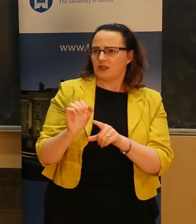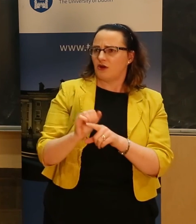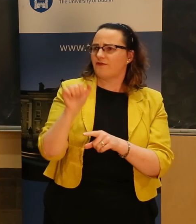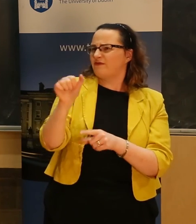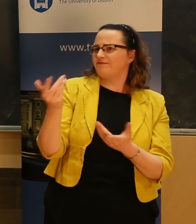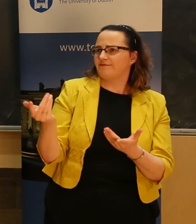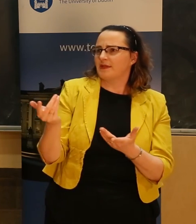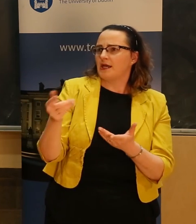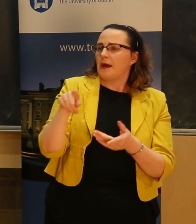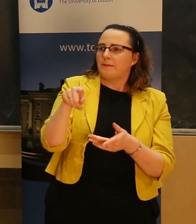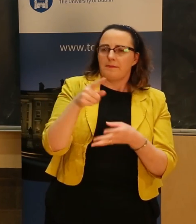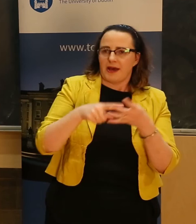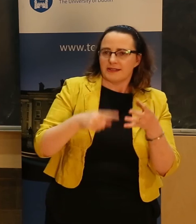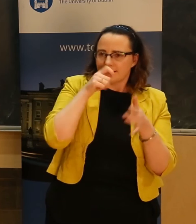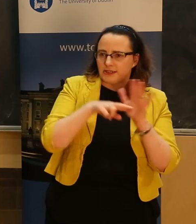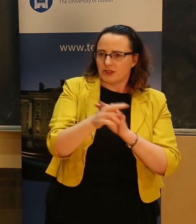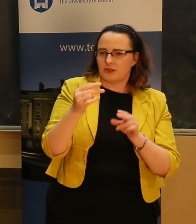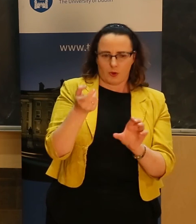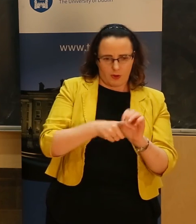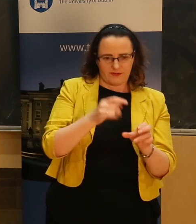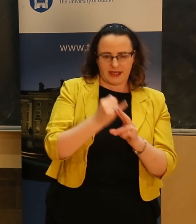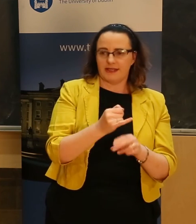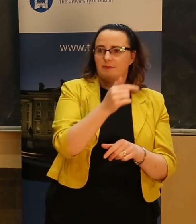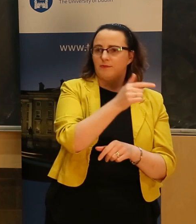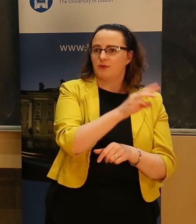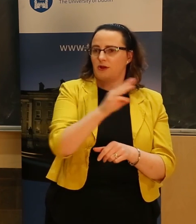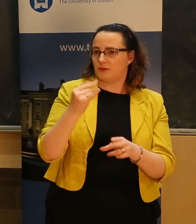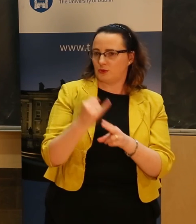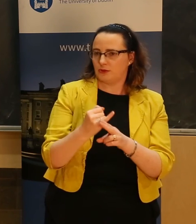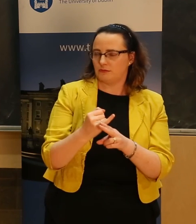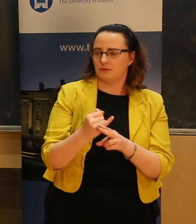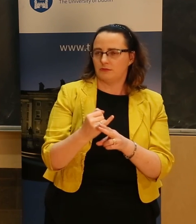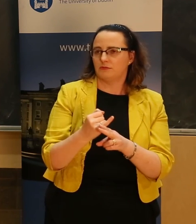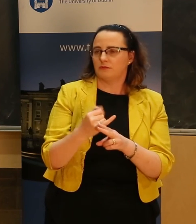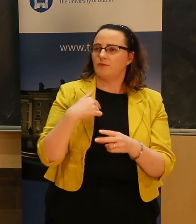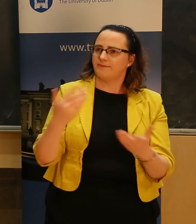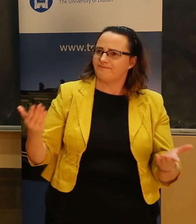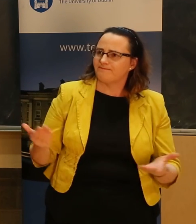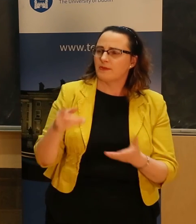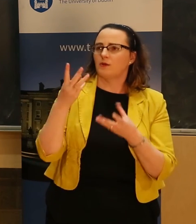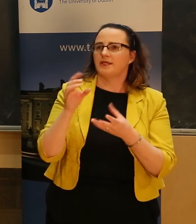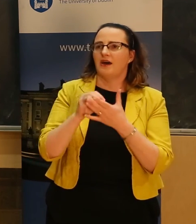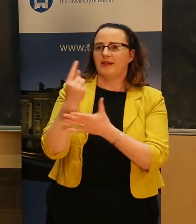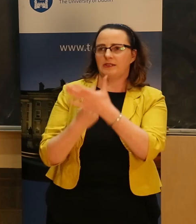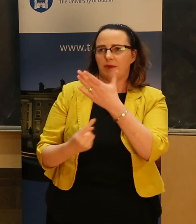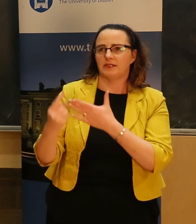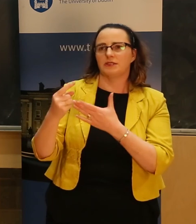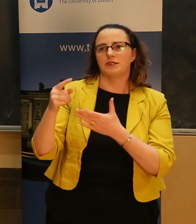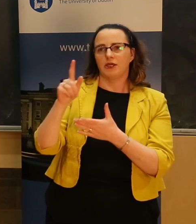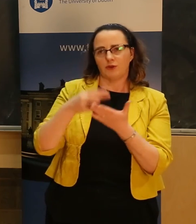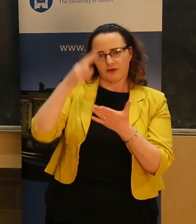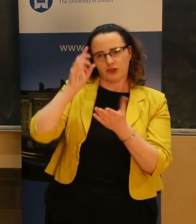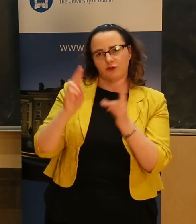teachers at second level. I remain a staunch defender of university autonomy and increased third level funding.